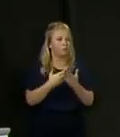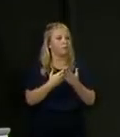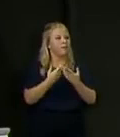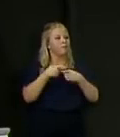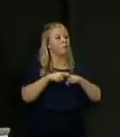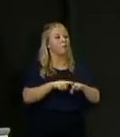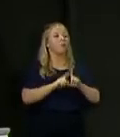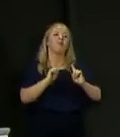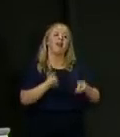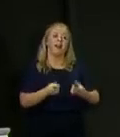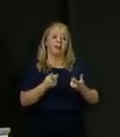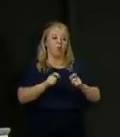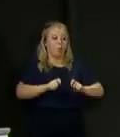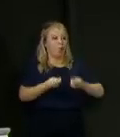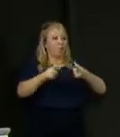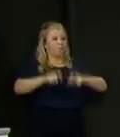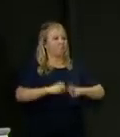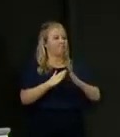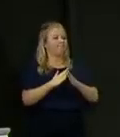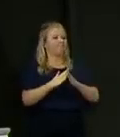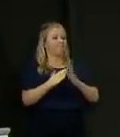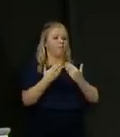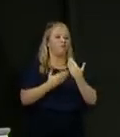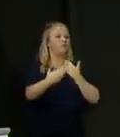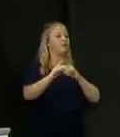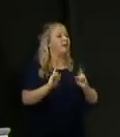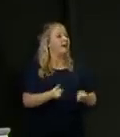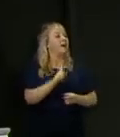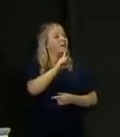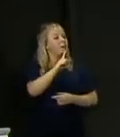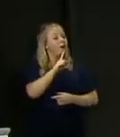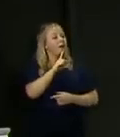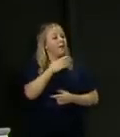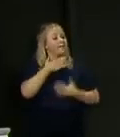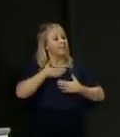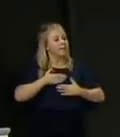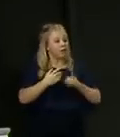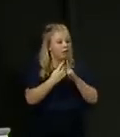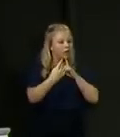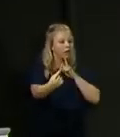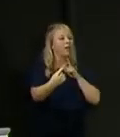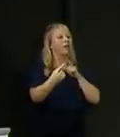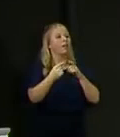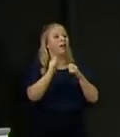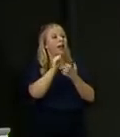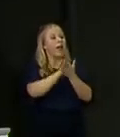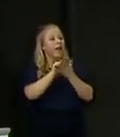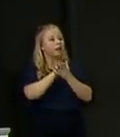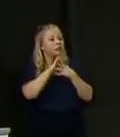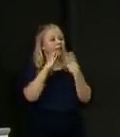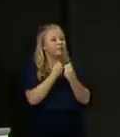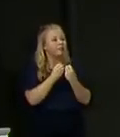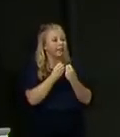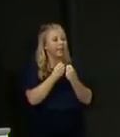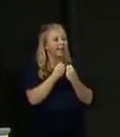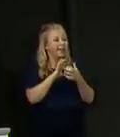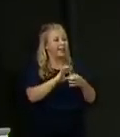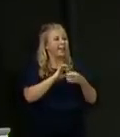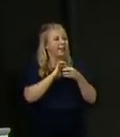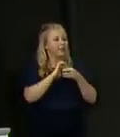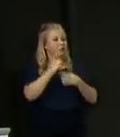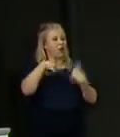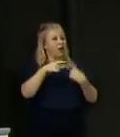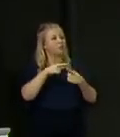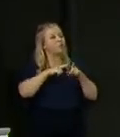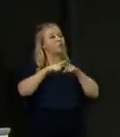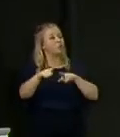lockdown forever, but all of these physical distancing measures, hygiene, that is about all of us trying to keep numbers of